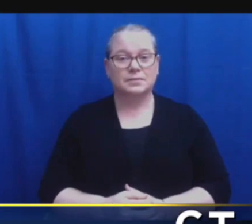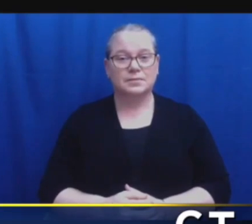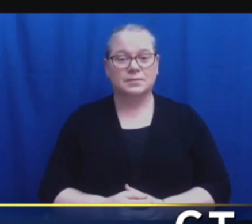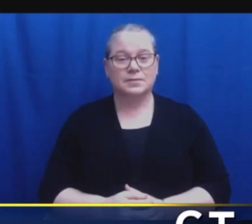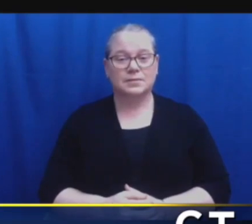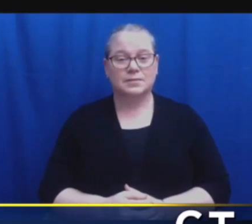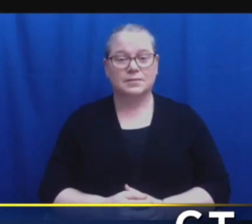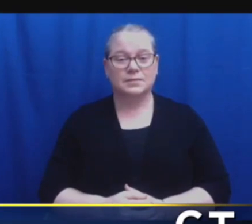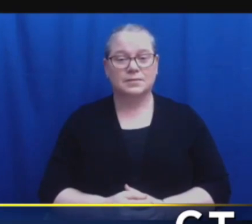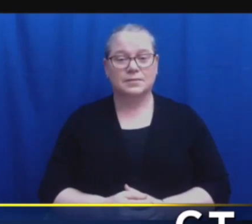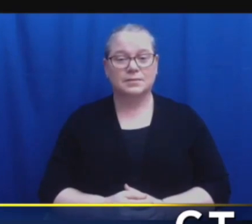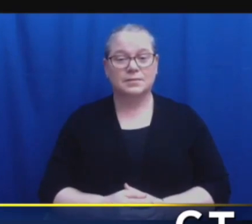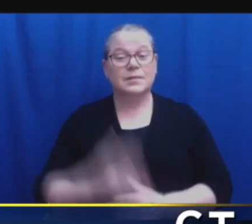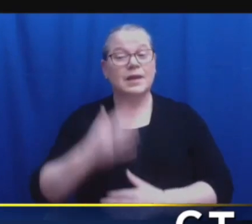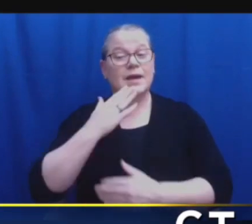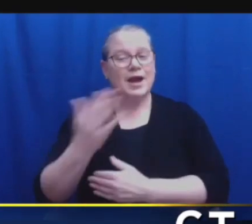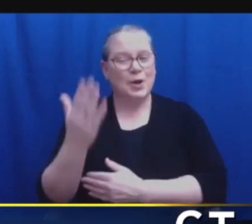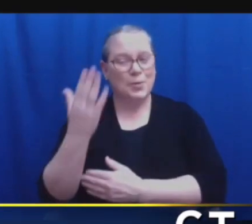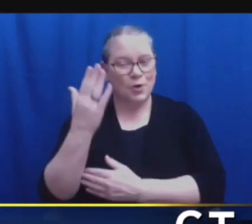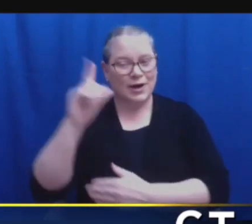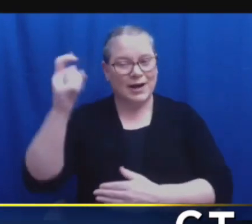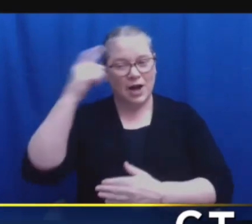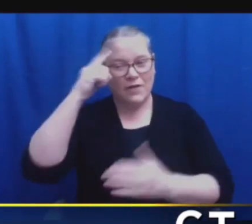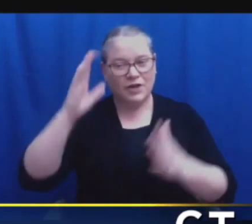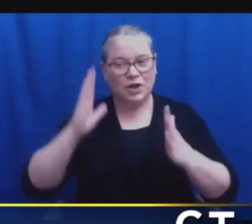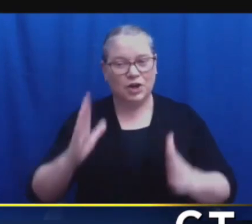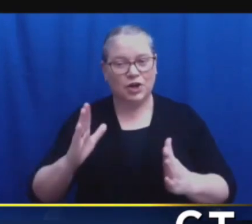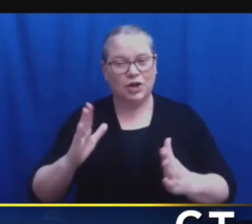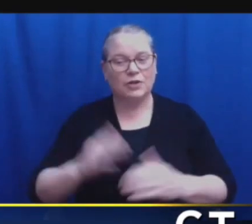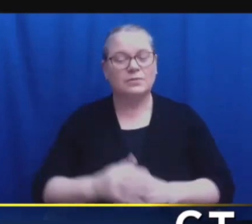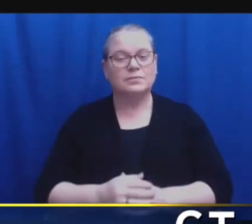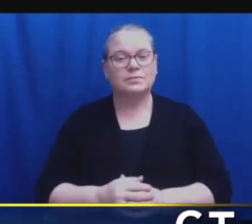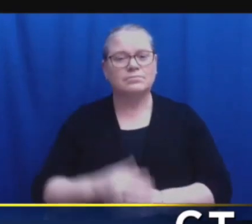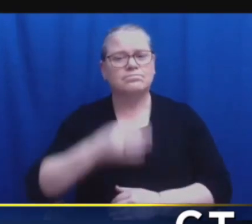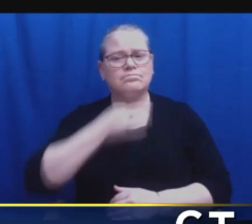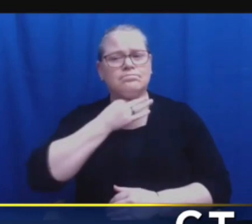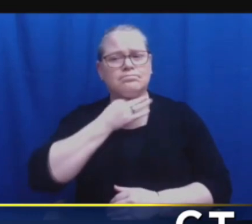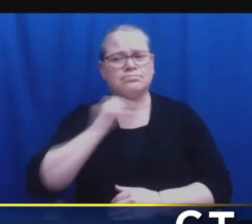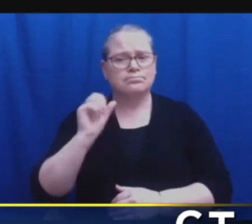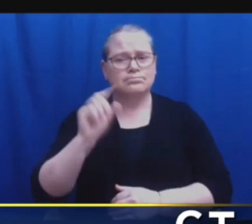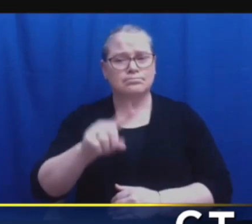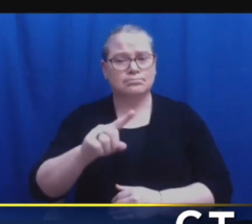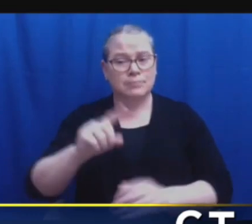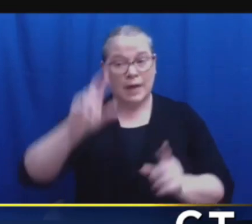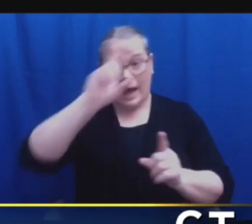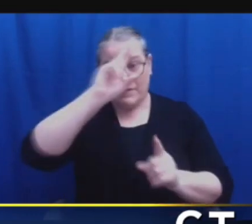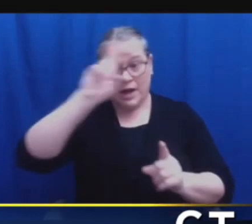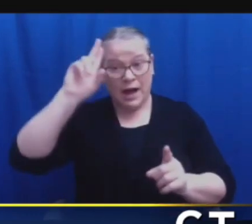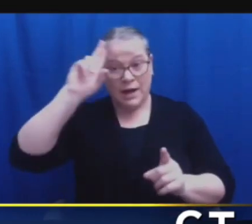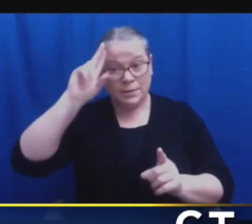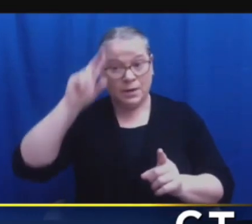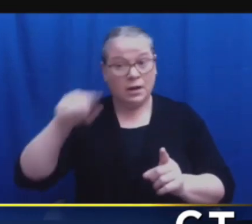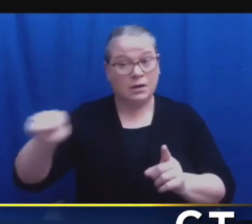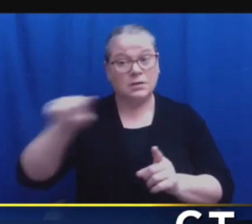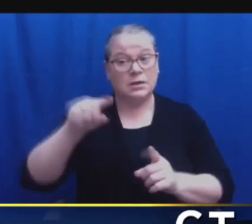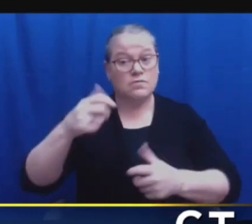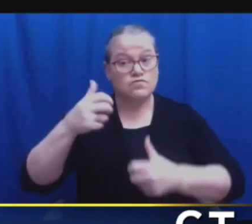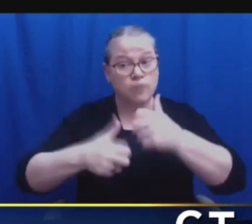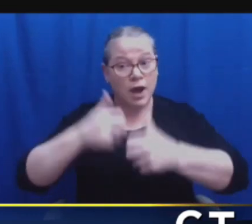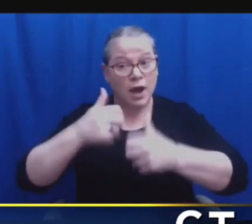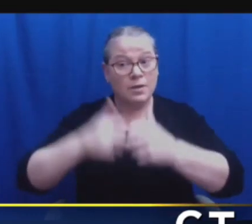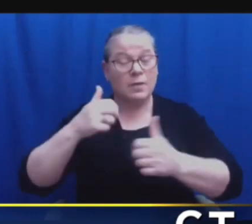Good morning, Governor. Have the hospitals indicated that they need help getting docs or nurses in, or are they all set?